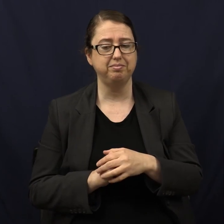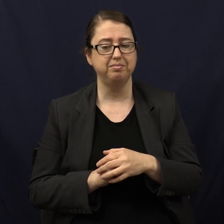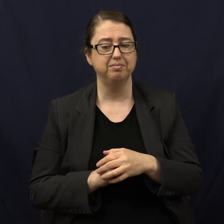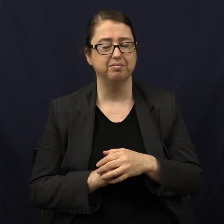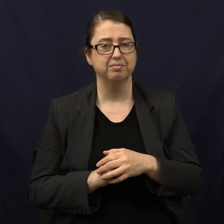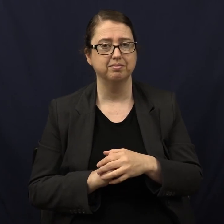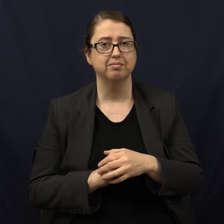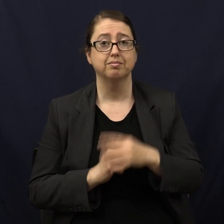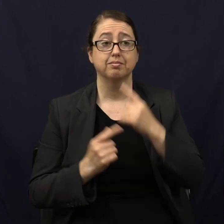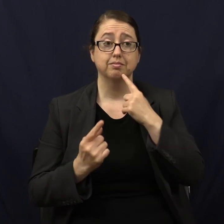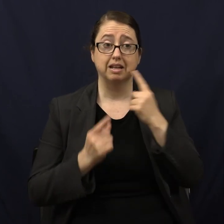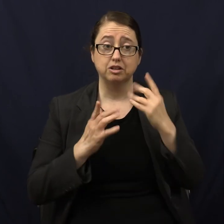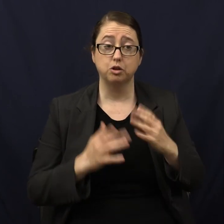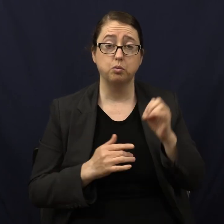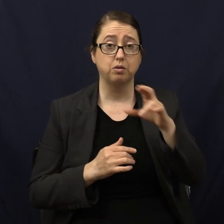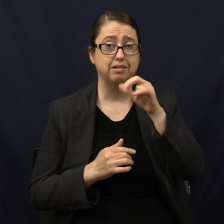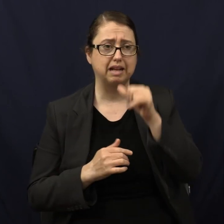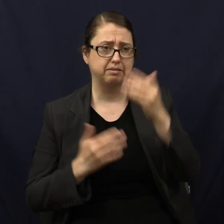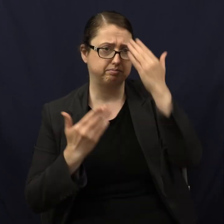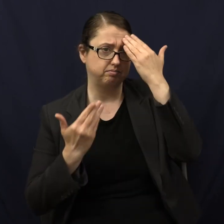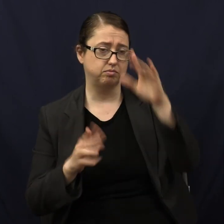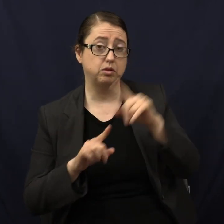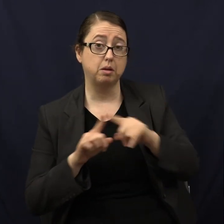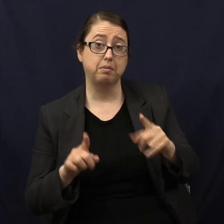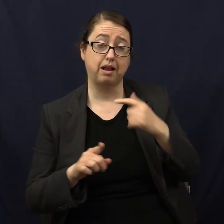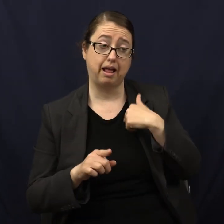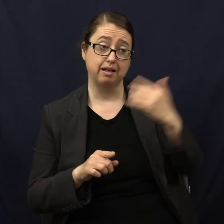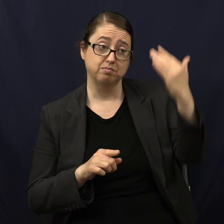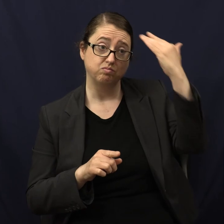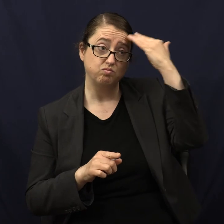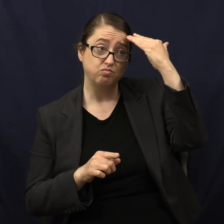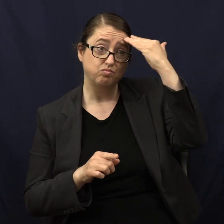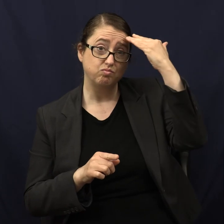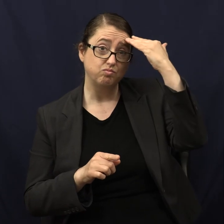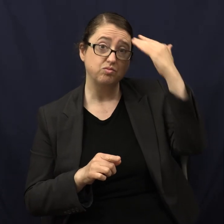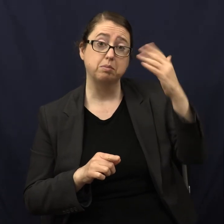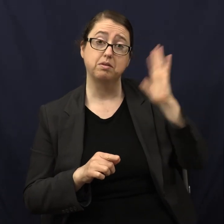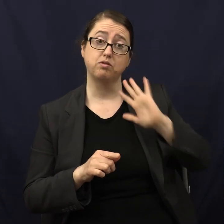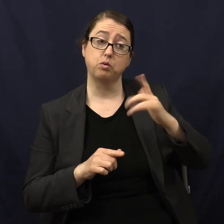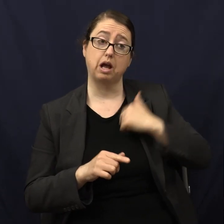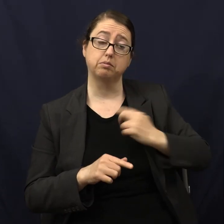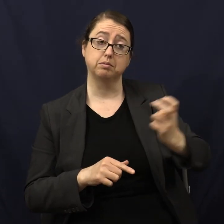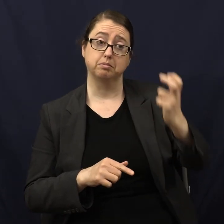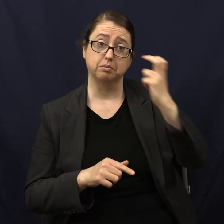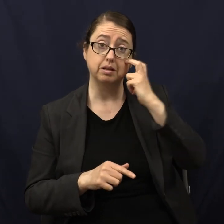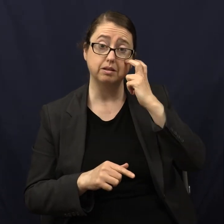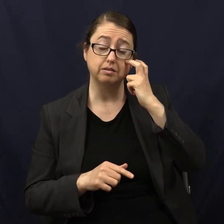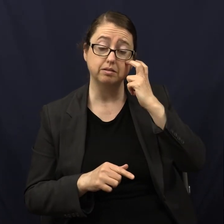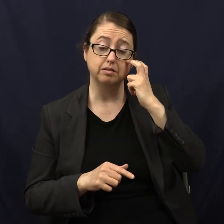Whether he be a sinner or no, I know not. One thing I know that whereas I was blind,